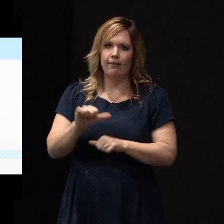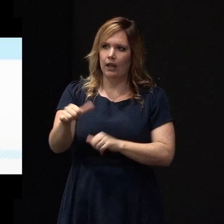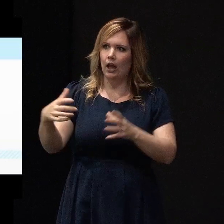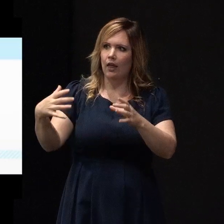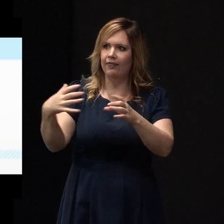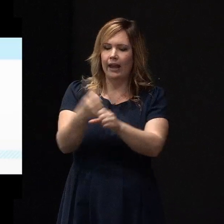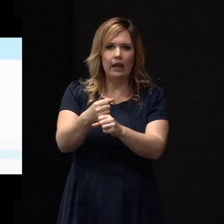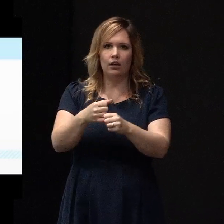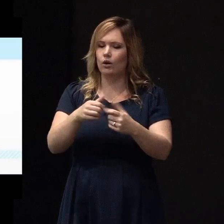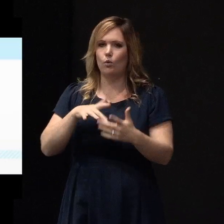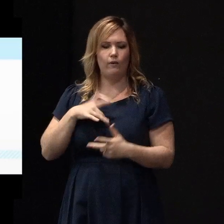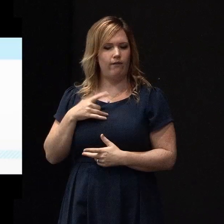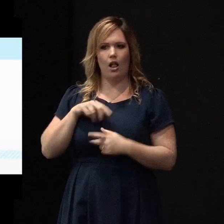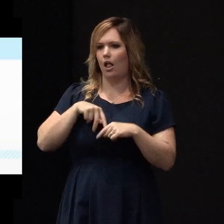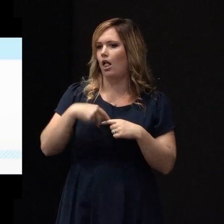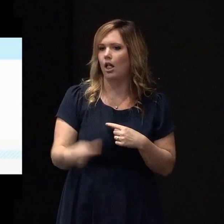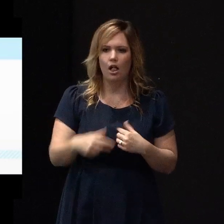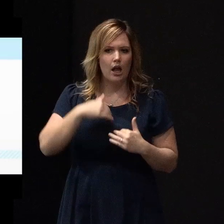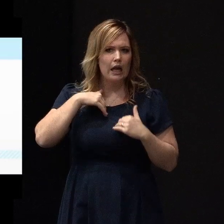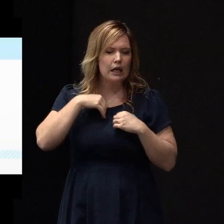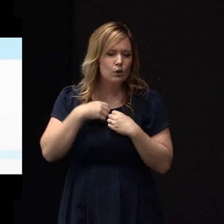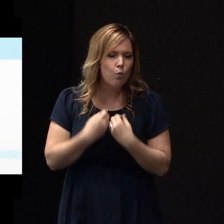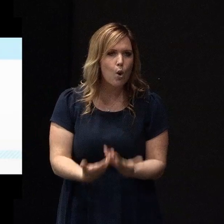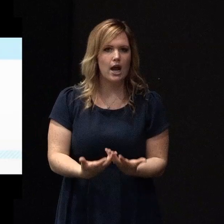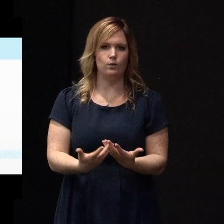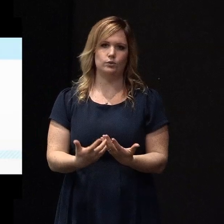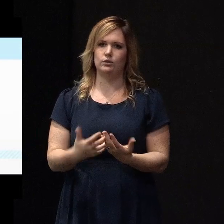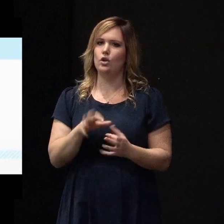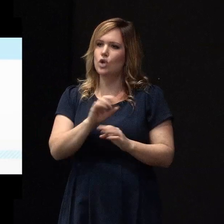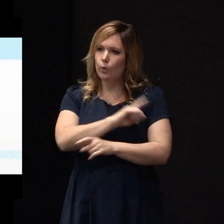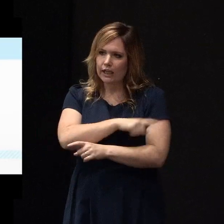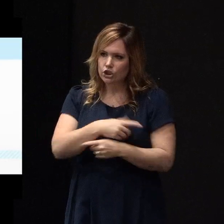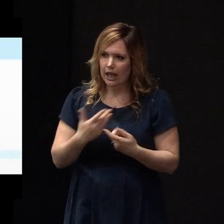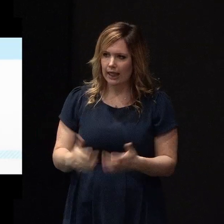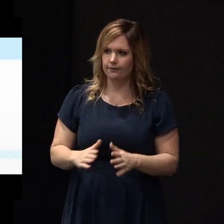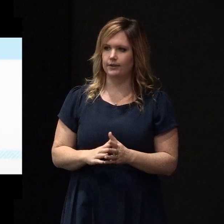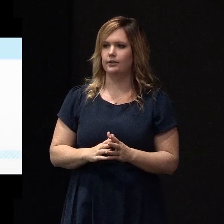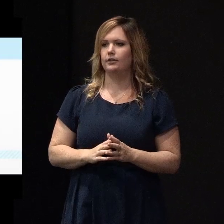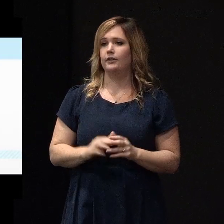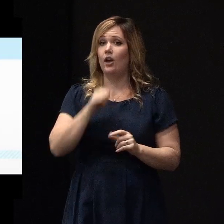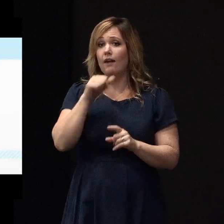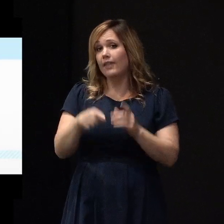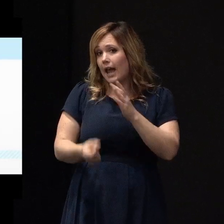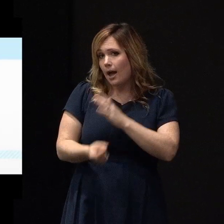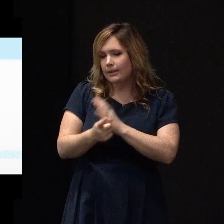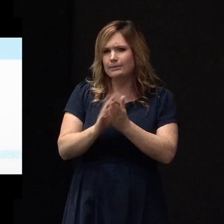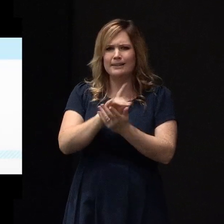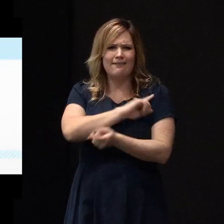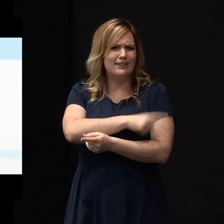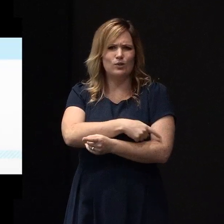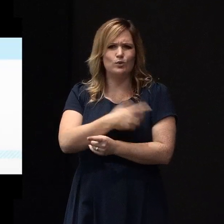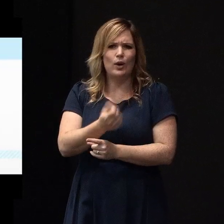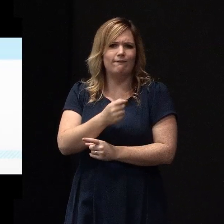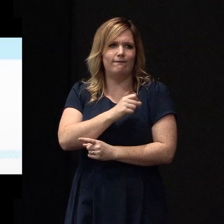and we fall over and we're deeply exhausted. When that happens, we often don't have the physical energy to manage our